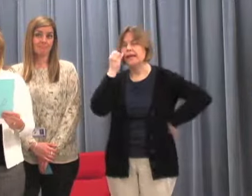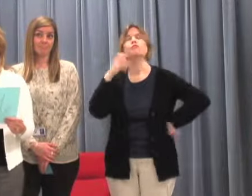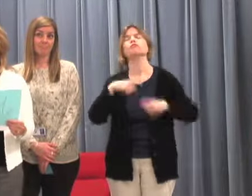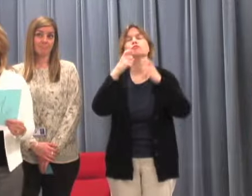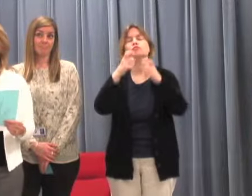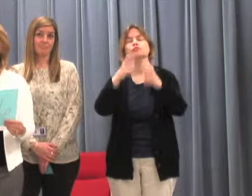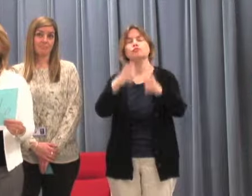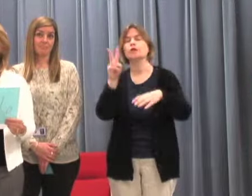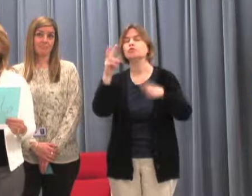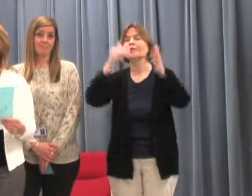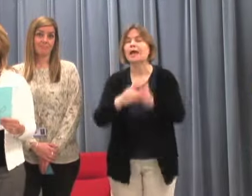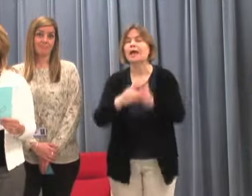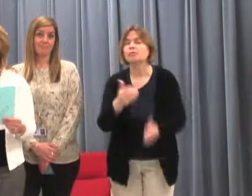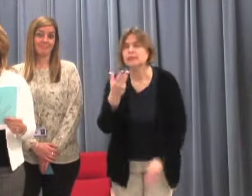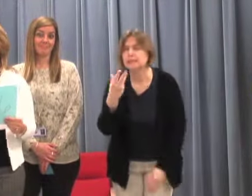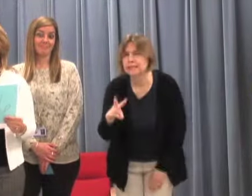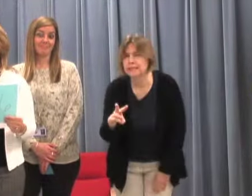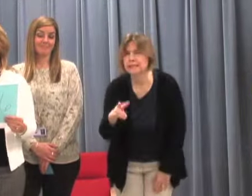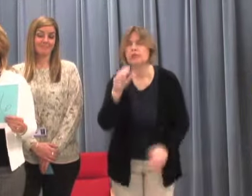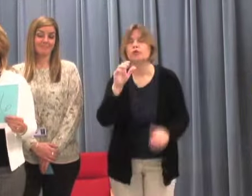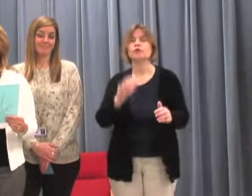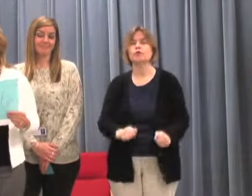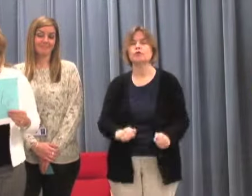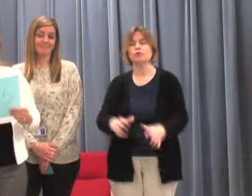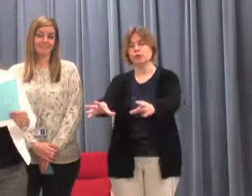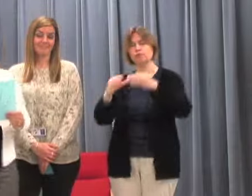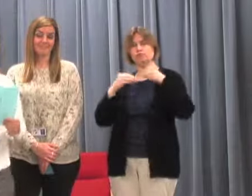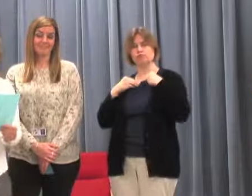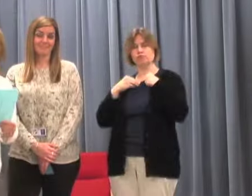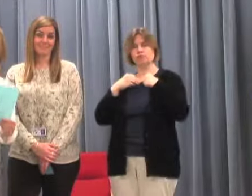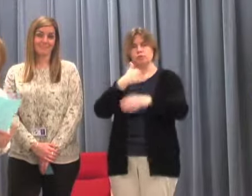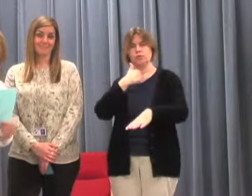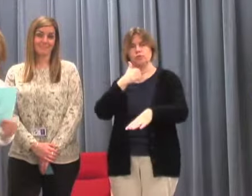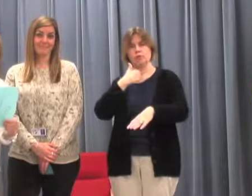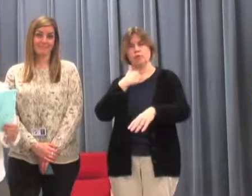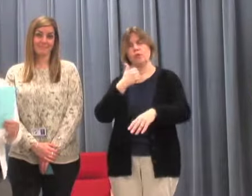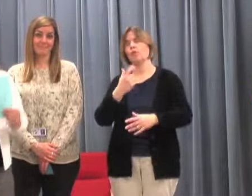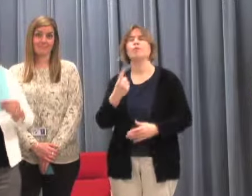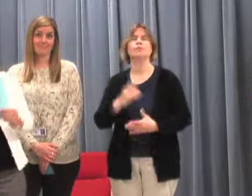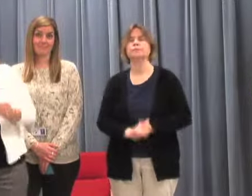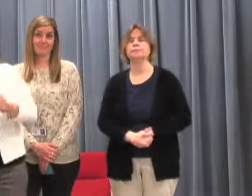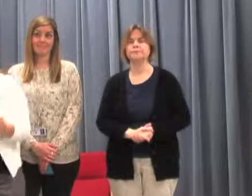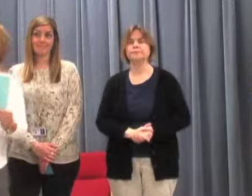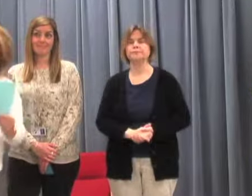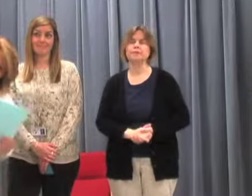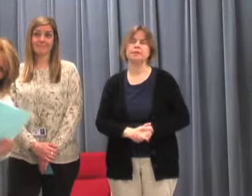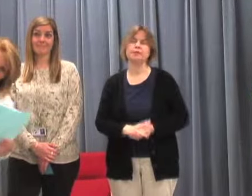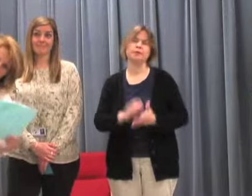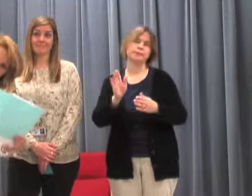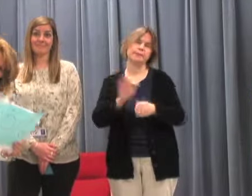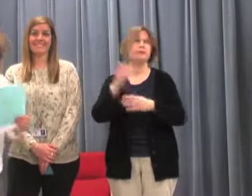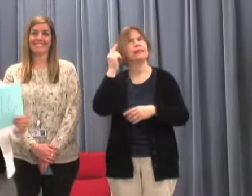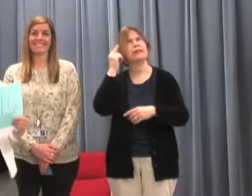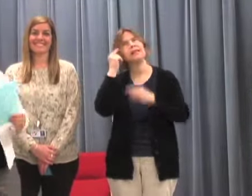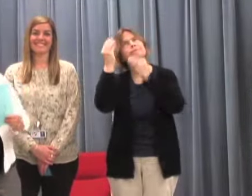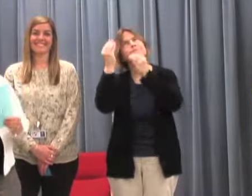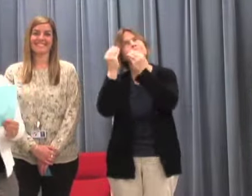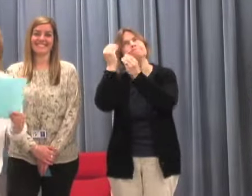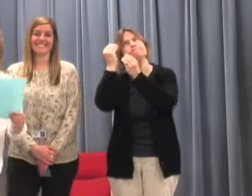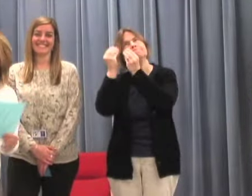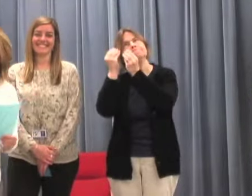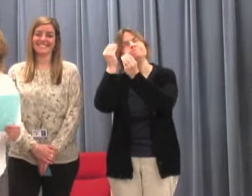,016, you get your own. Doo-doo-doo-doo-doo-doo-doo-doo Doo